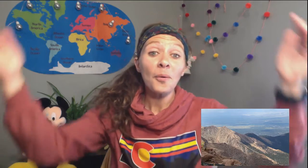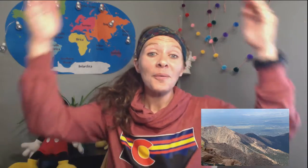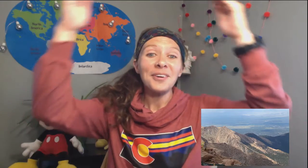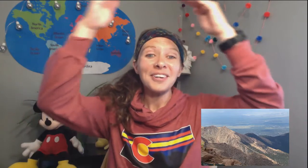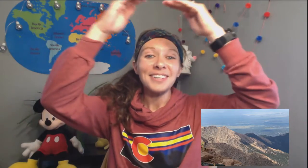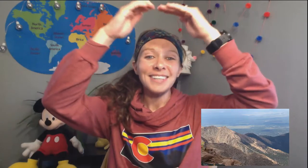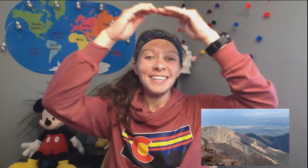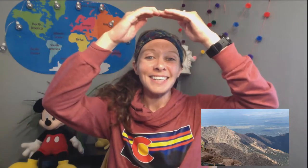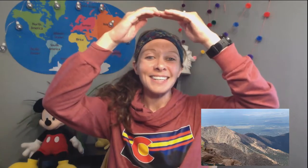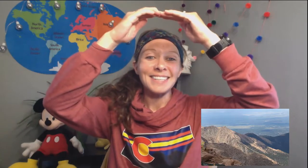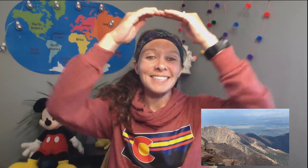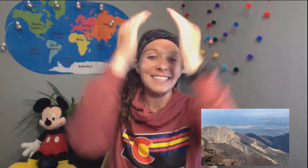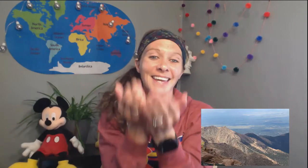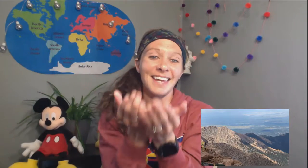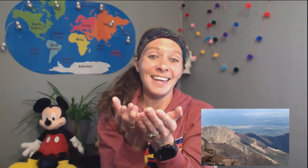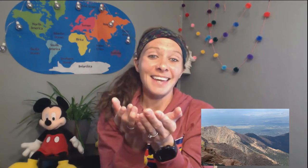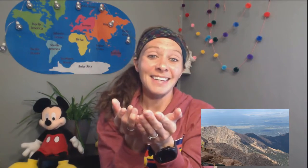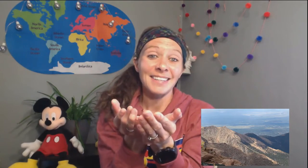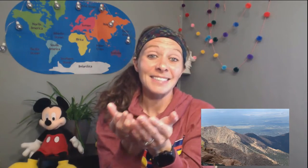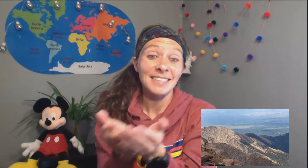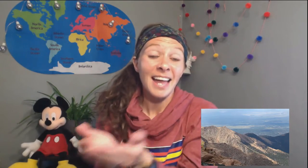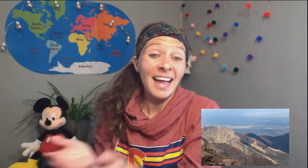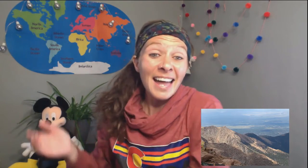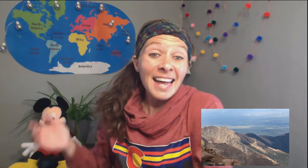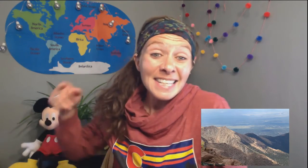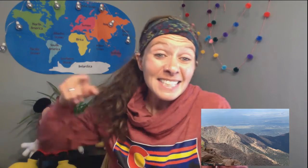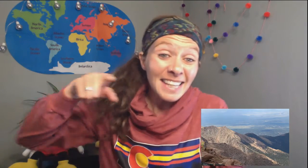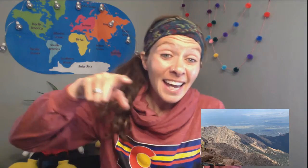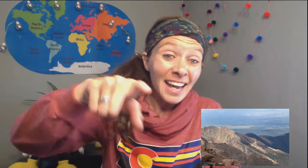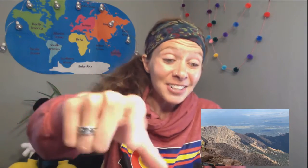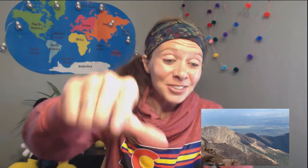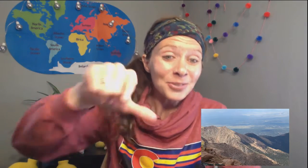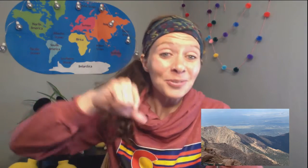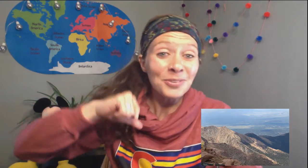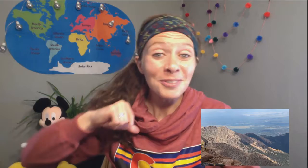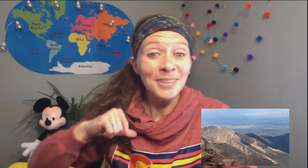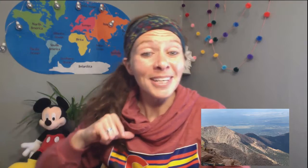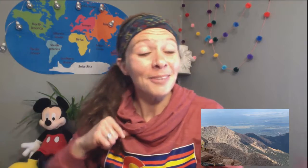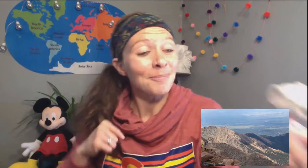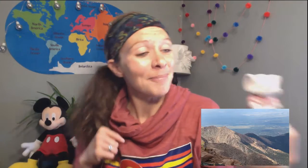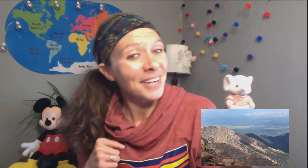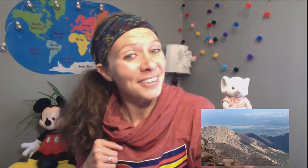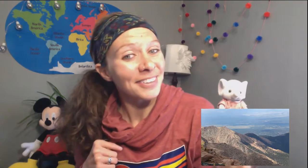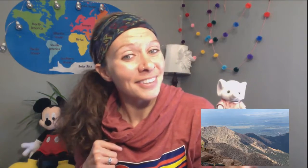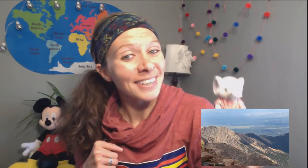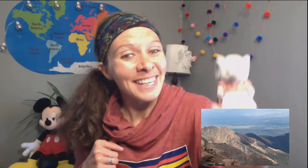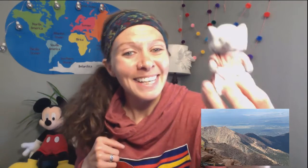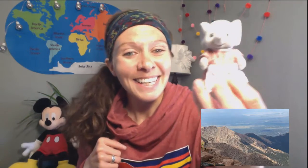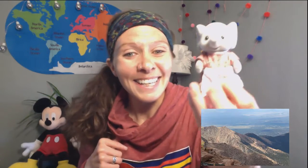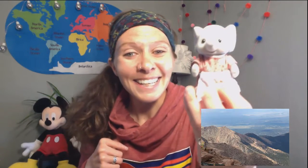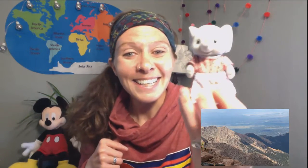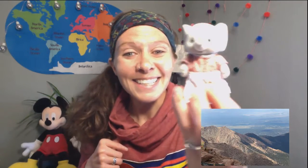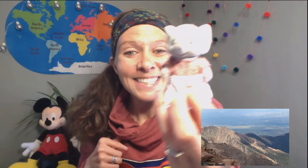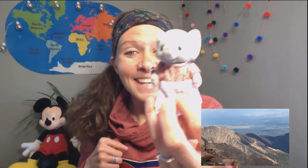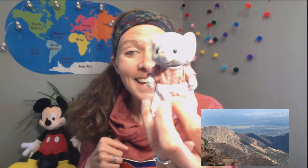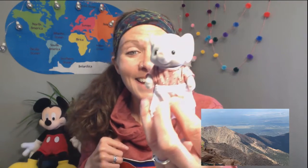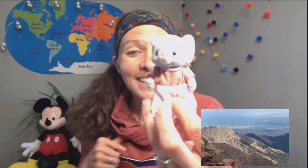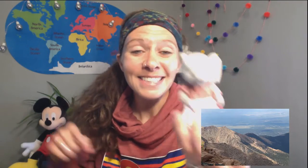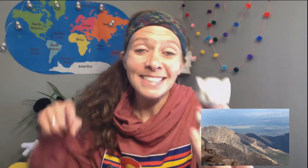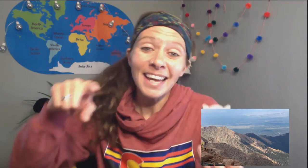world in his hands. He's got you and me, Mother. In his hands, he's